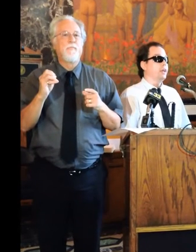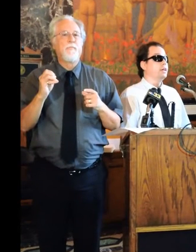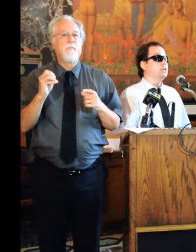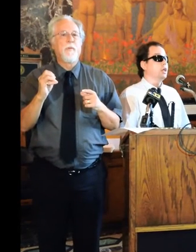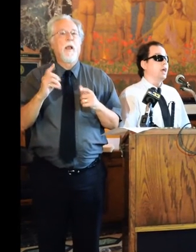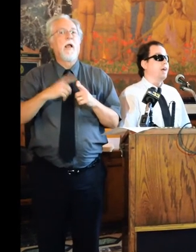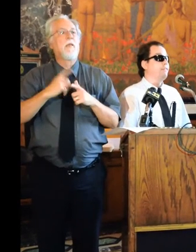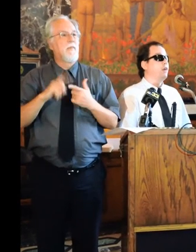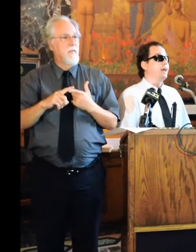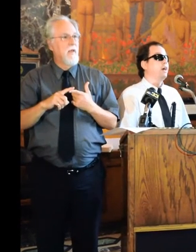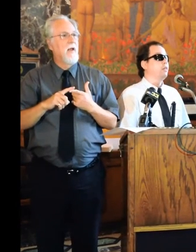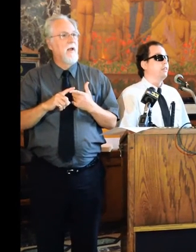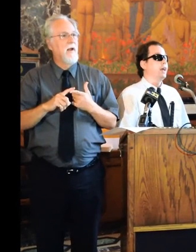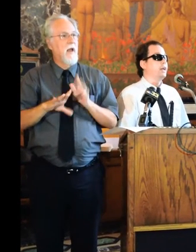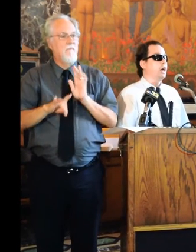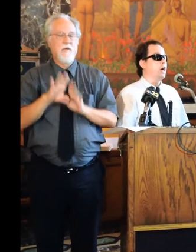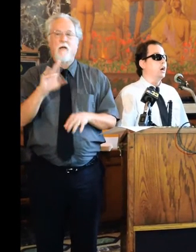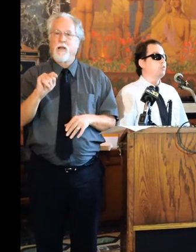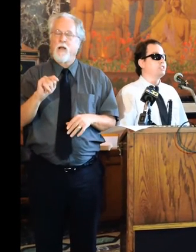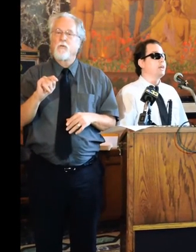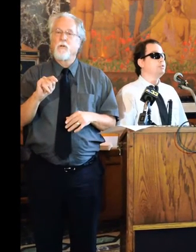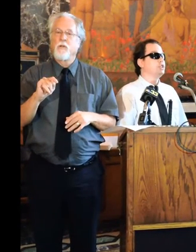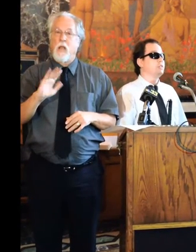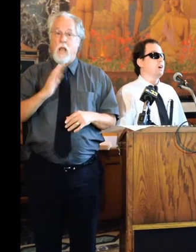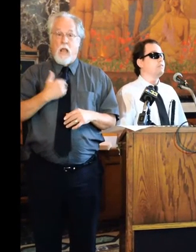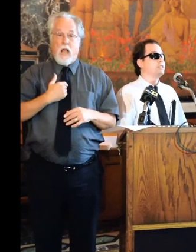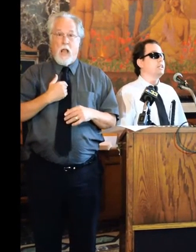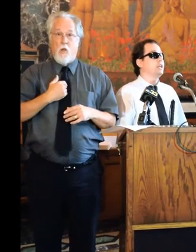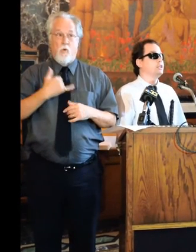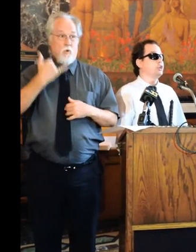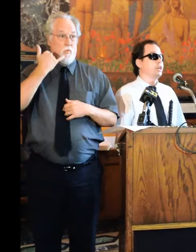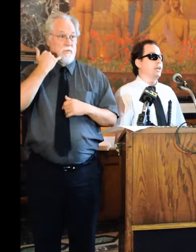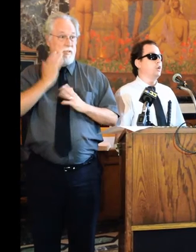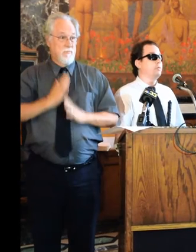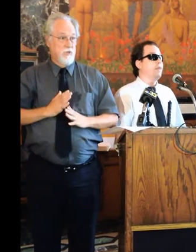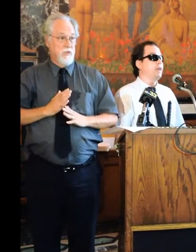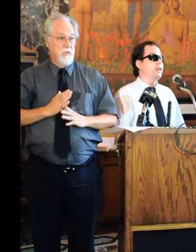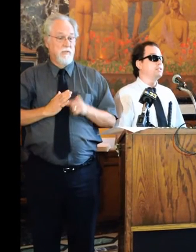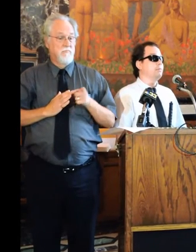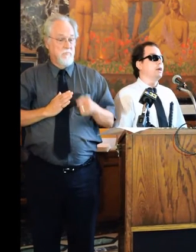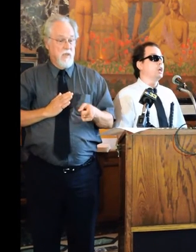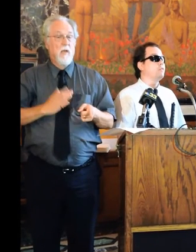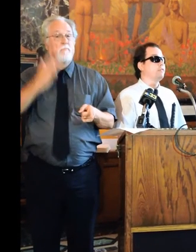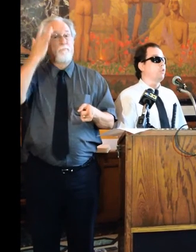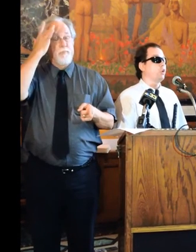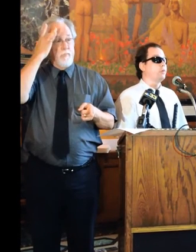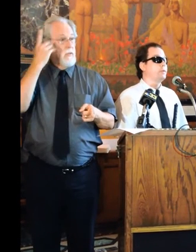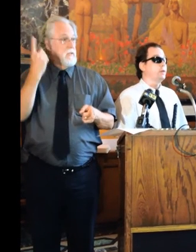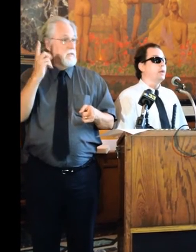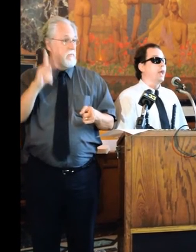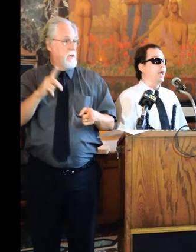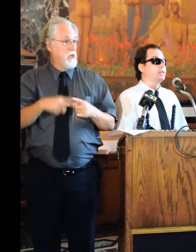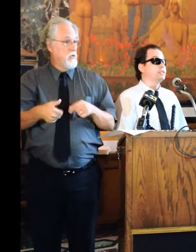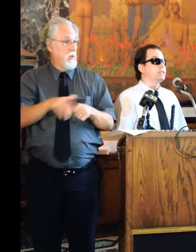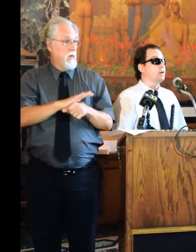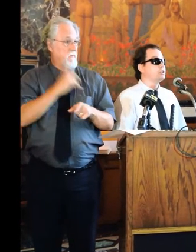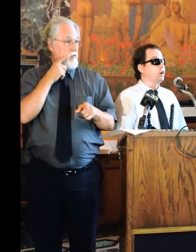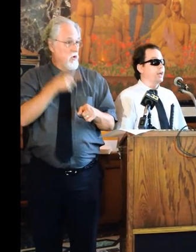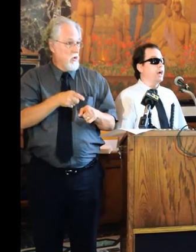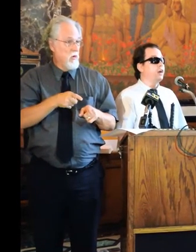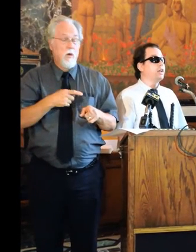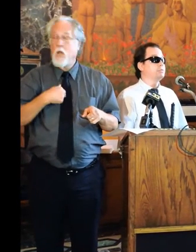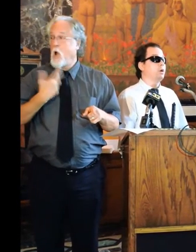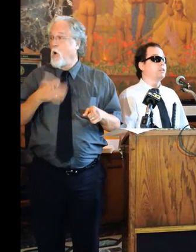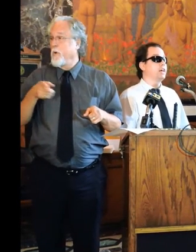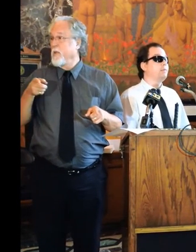And, then, I found out that our receptionist of our facility took Heal, and they needed somebody to cover for her. And, since I